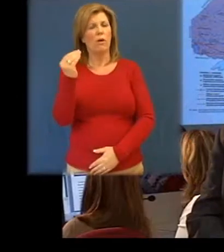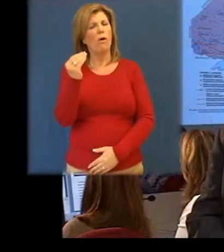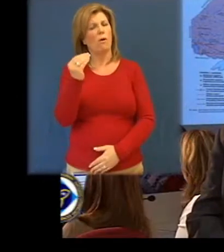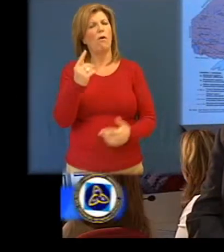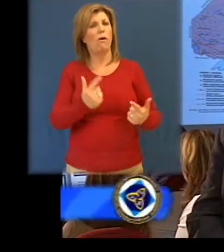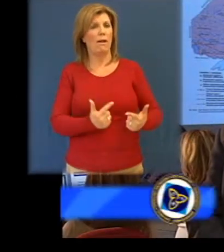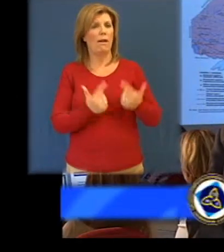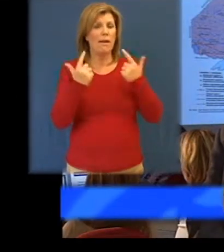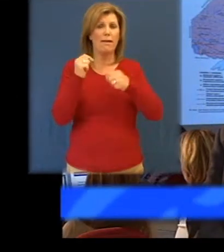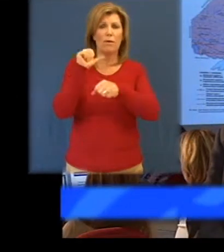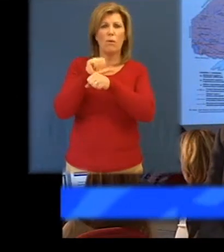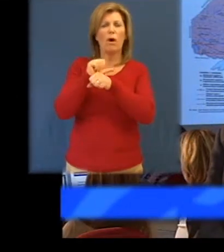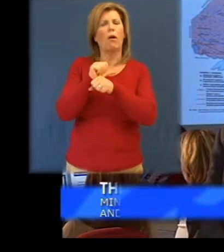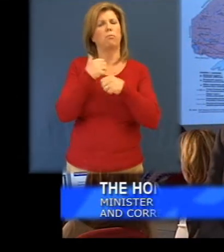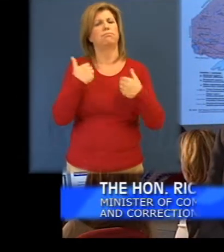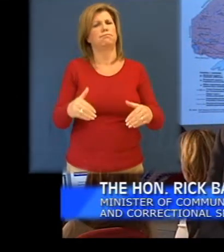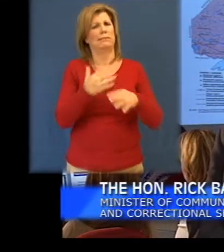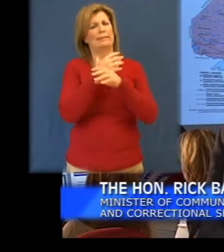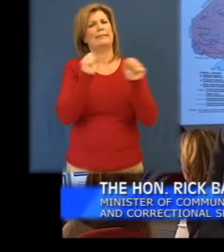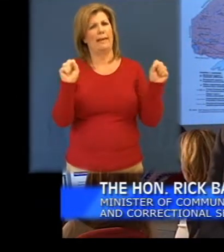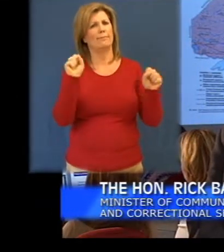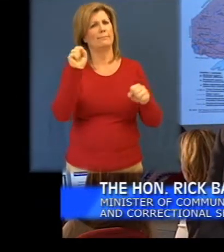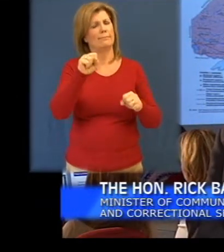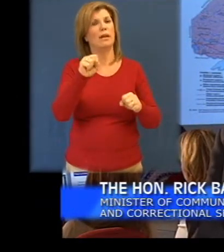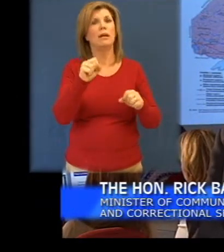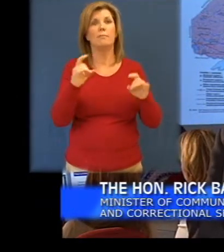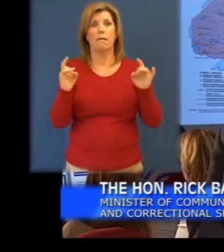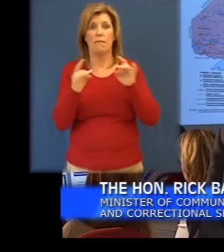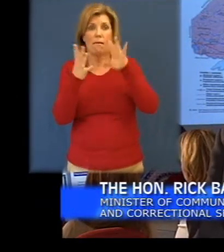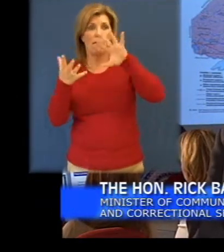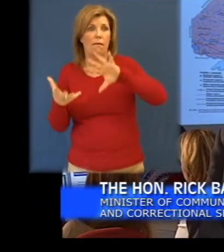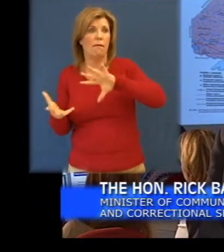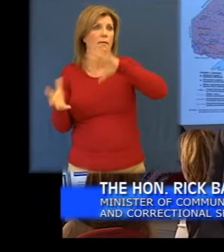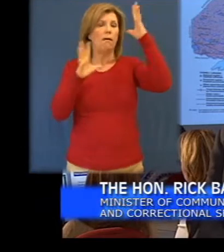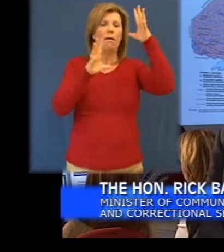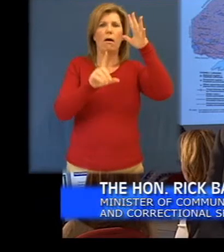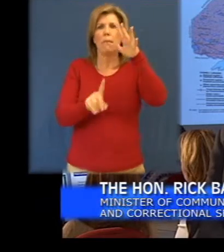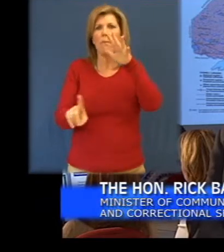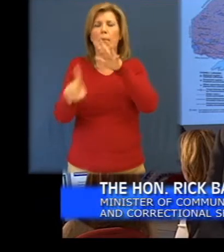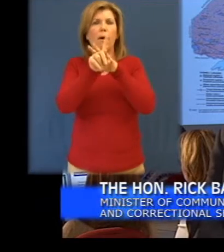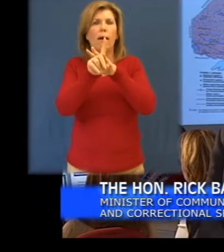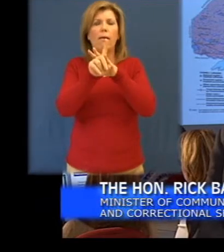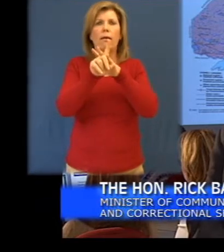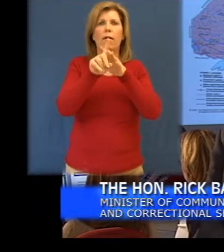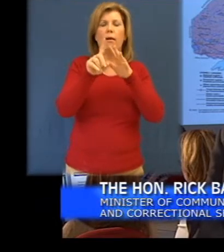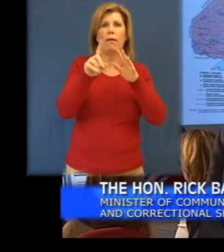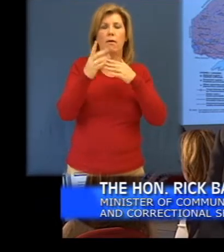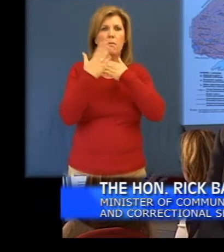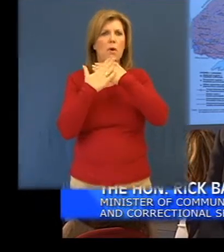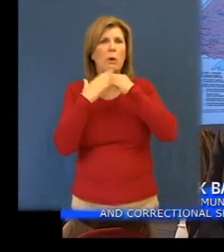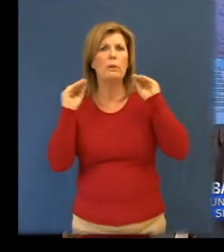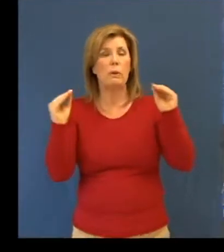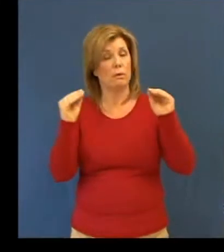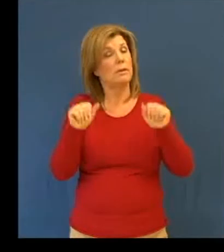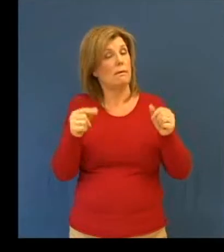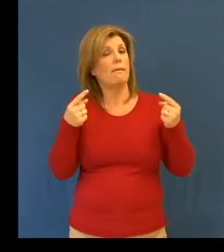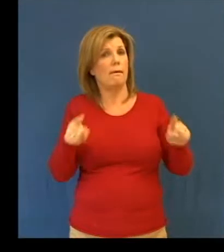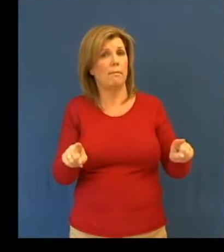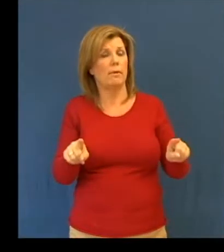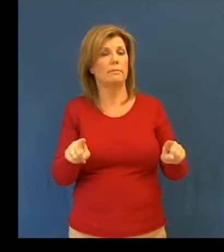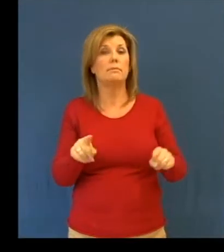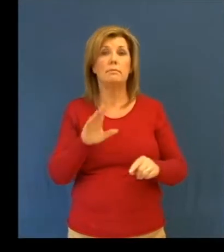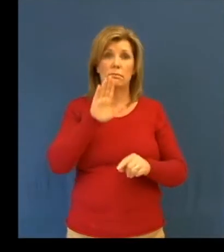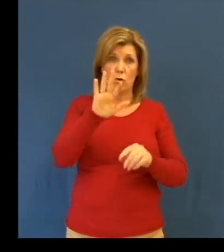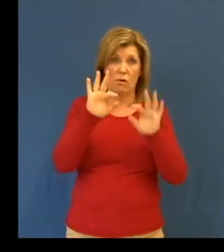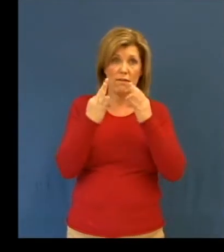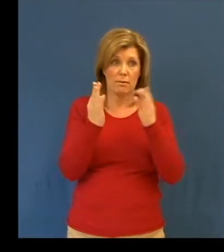Ontario is one of the safest places to live and work. But emergencies can occur suddenly and without warning. Preparing